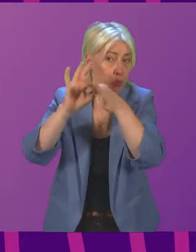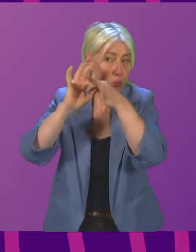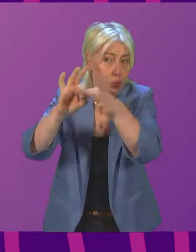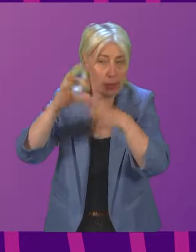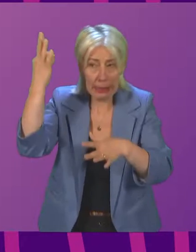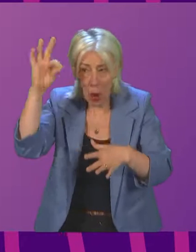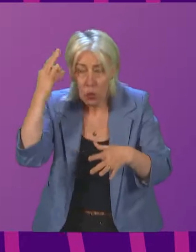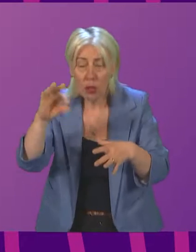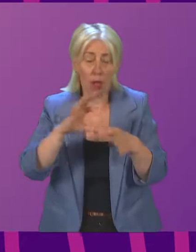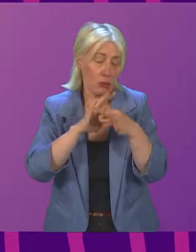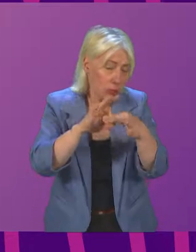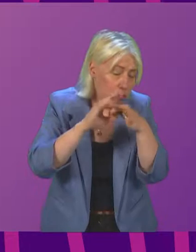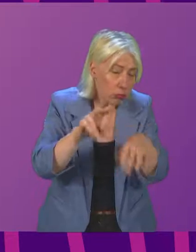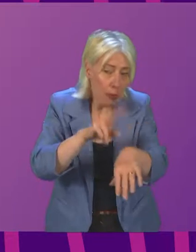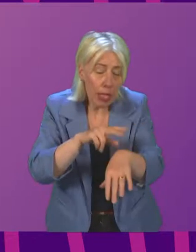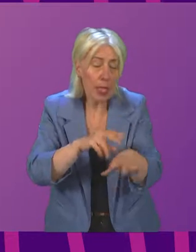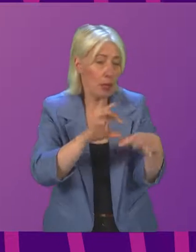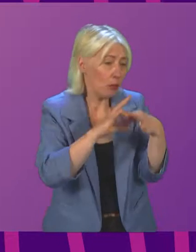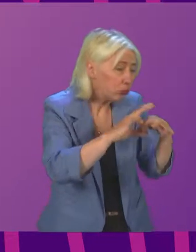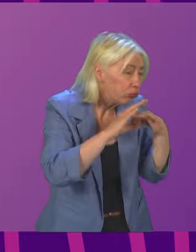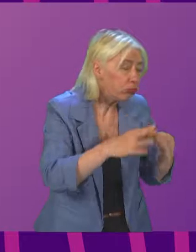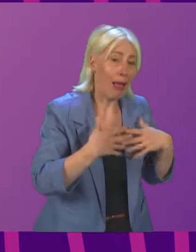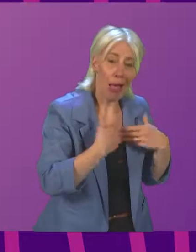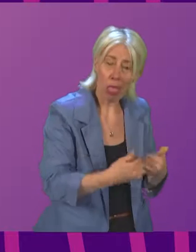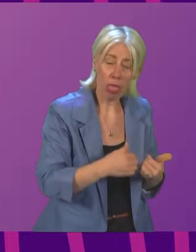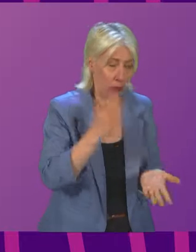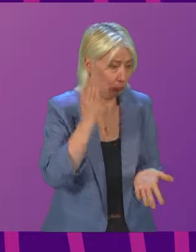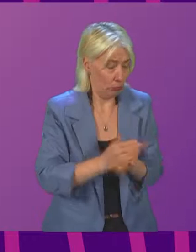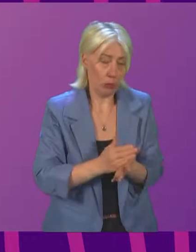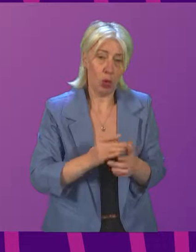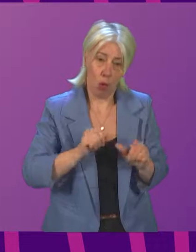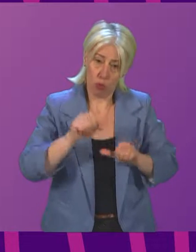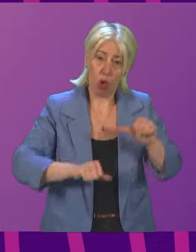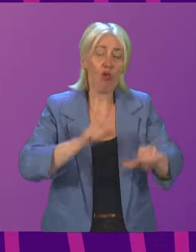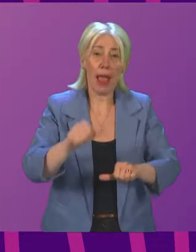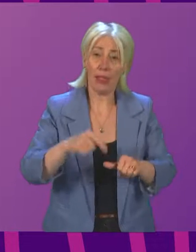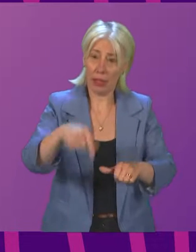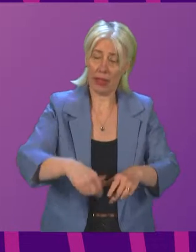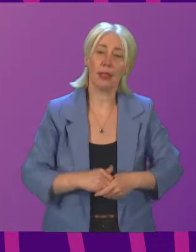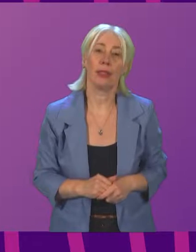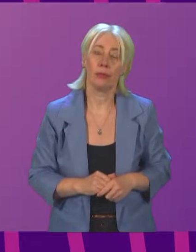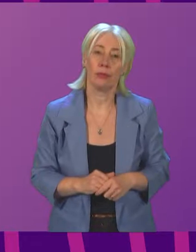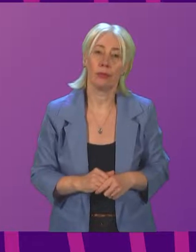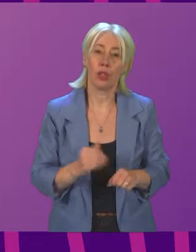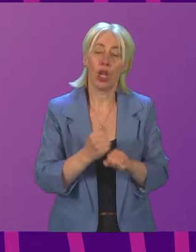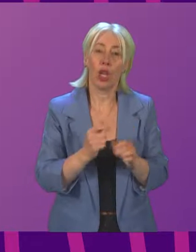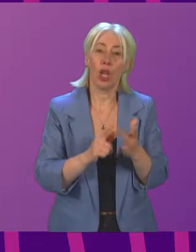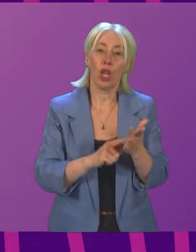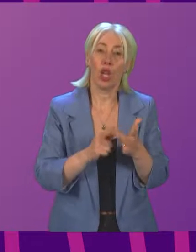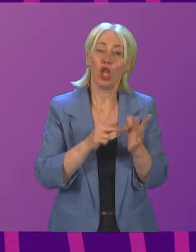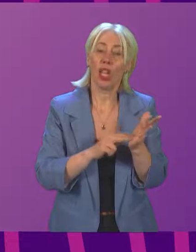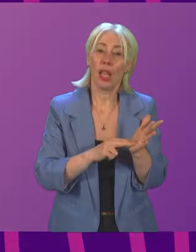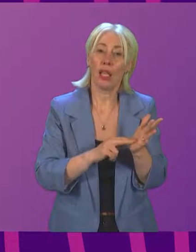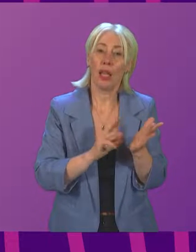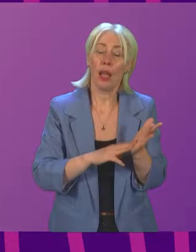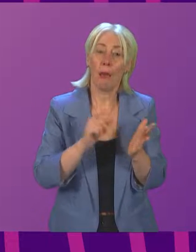willing to work with police, and I am willing to work with health. I am determined to make progress on this issue. Julian Mackay. Thank you, Presiding Officer.